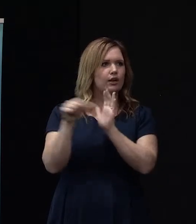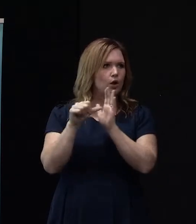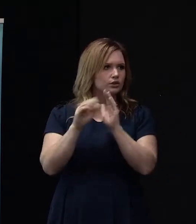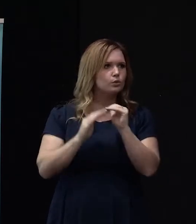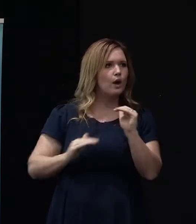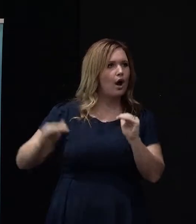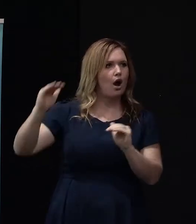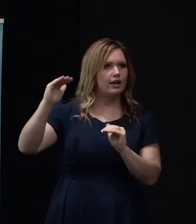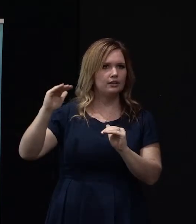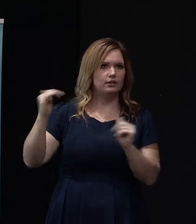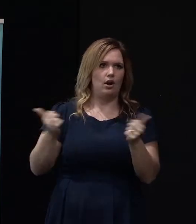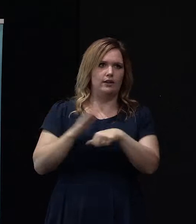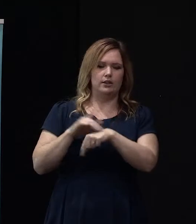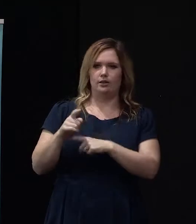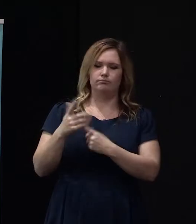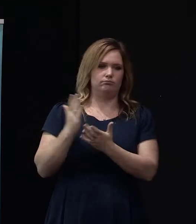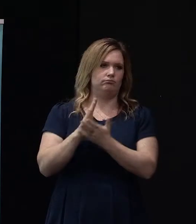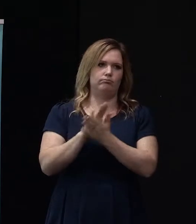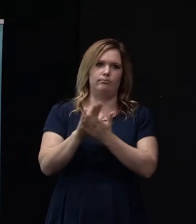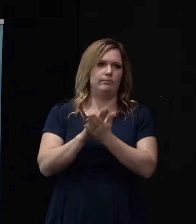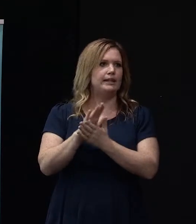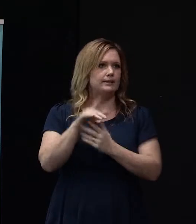and in many cases, are quite prohibitive.